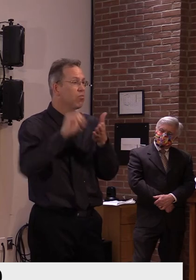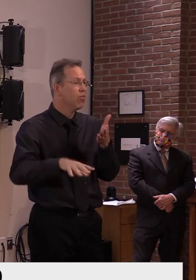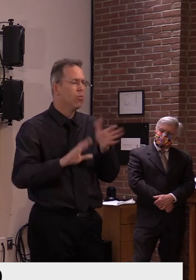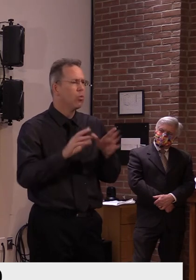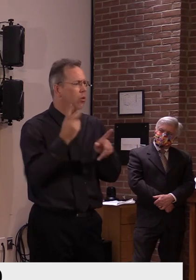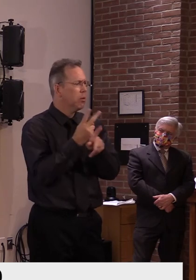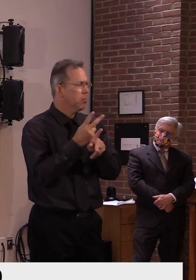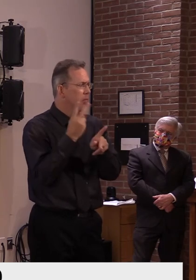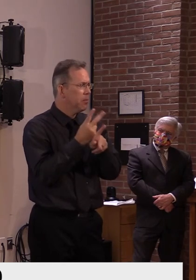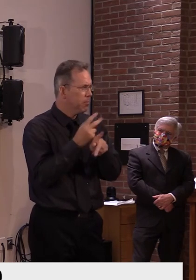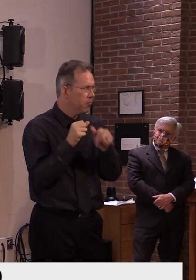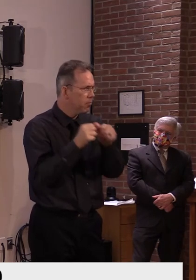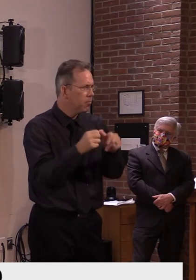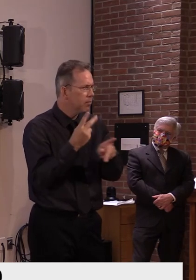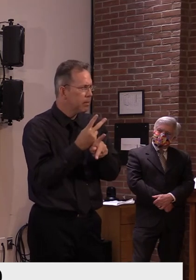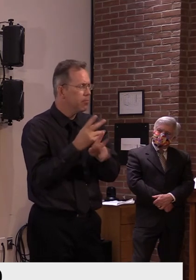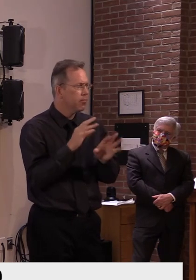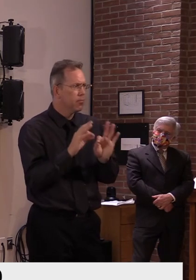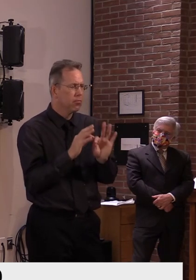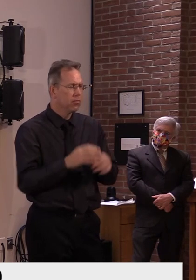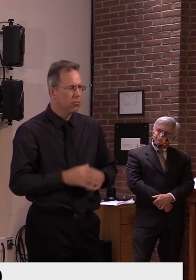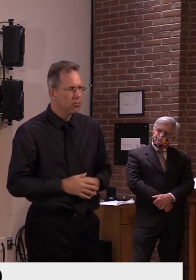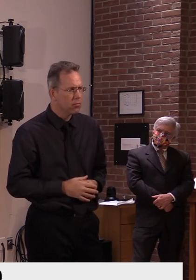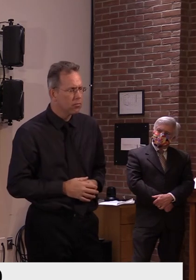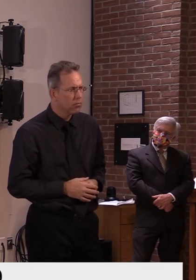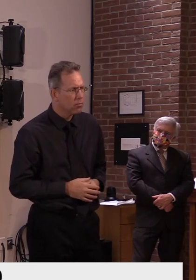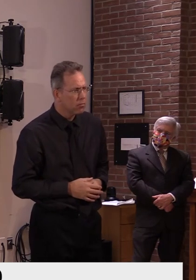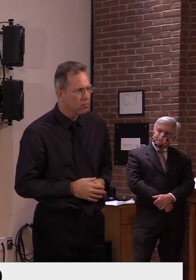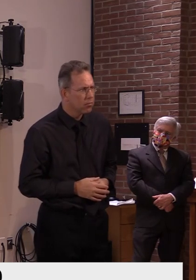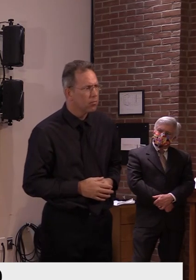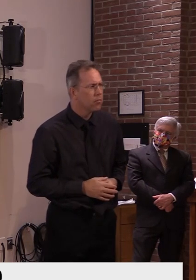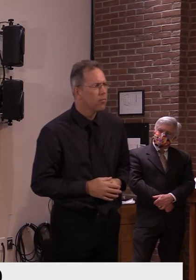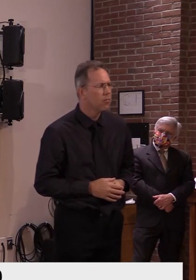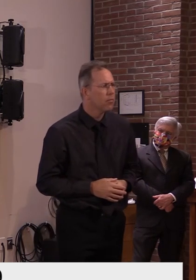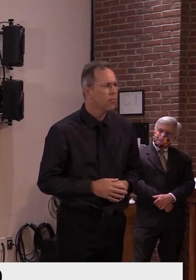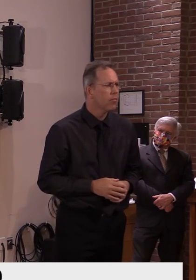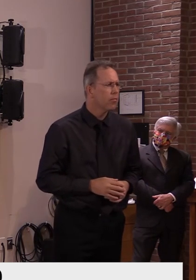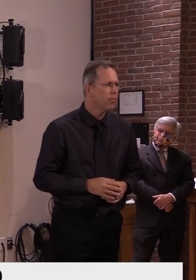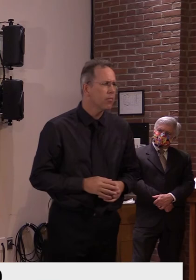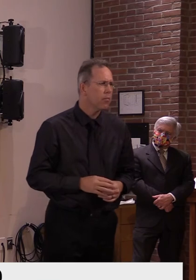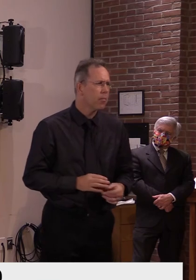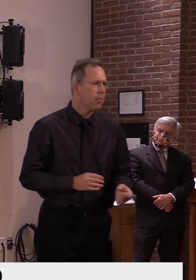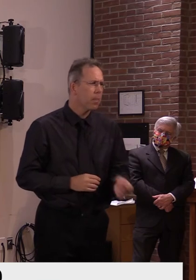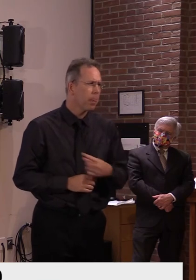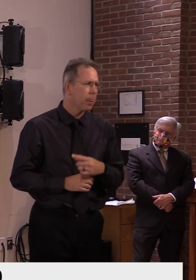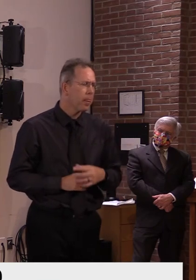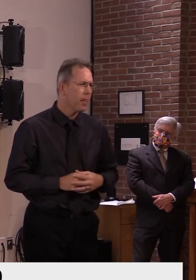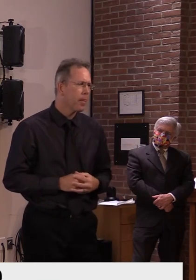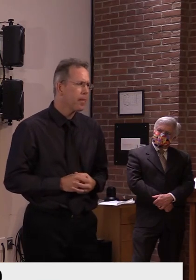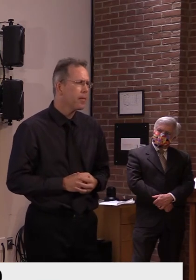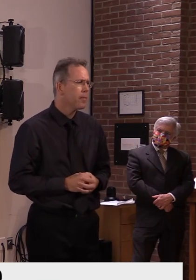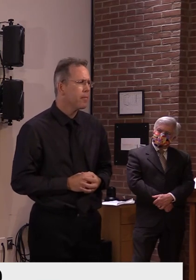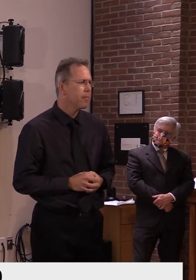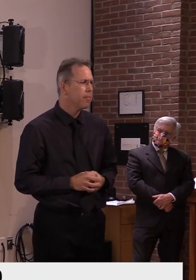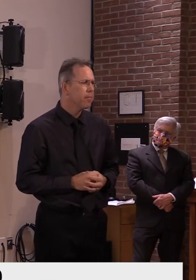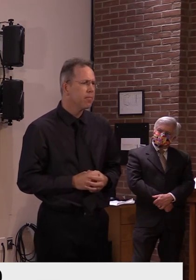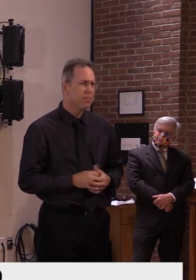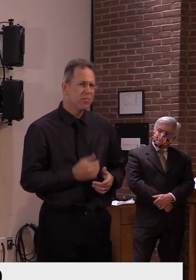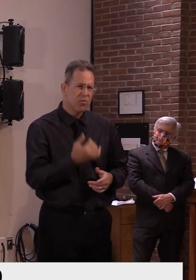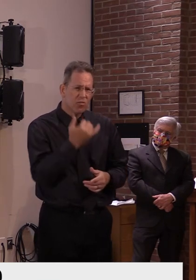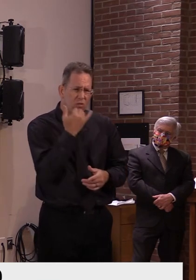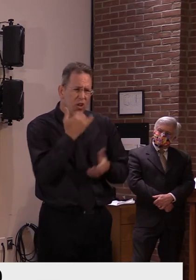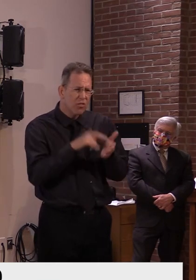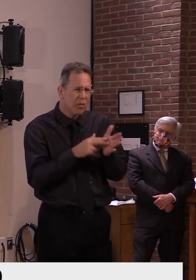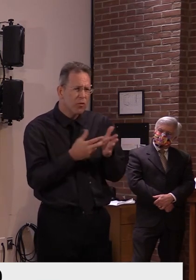I guess I'm just wondering, is it, is it lack of bandwidth to take on an additional website, given all you have going on with the pandemic? Or is it,